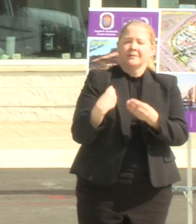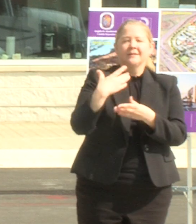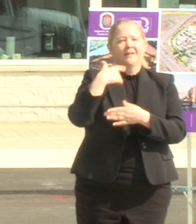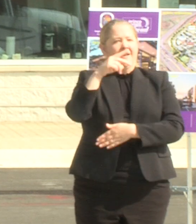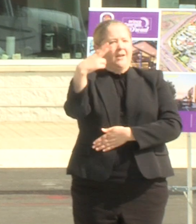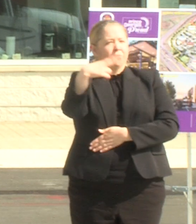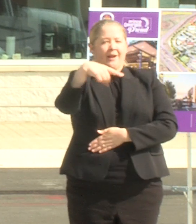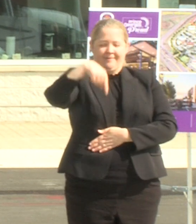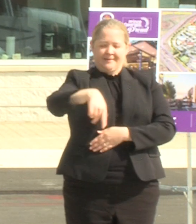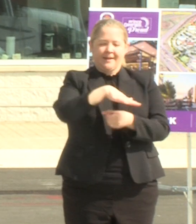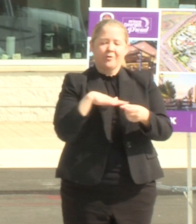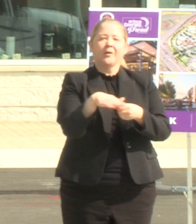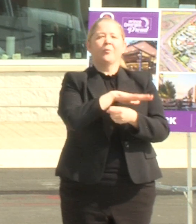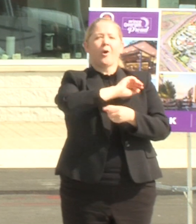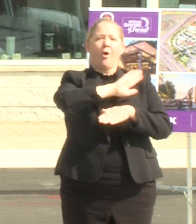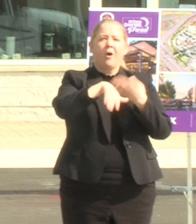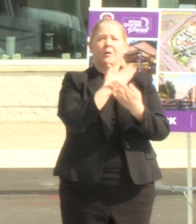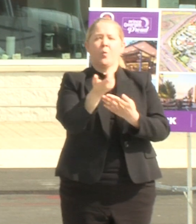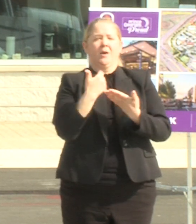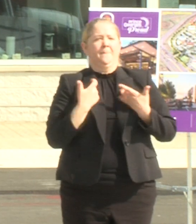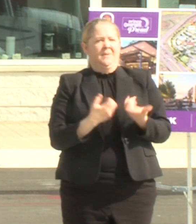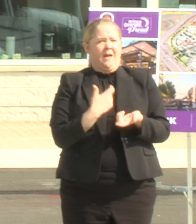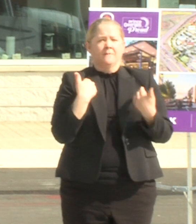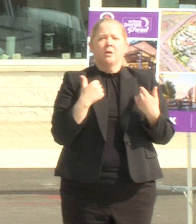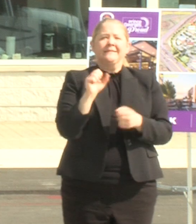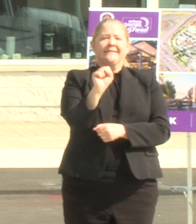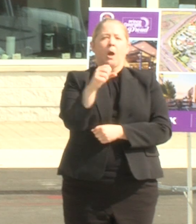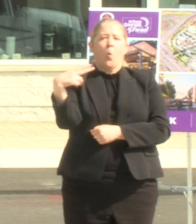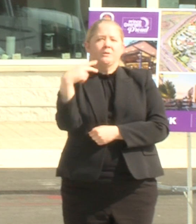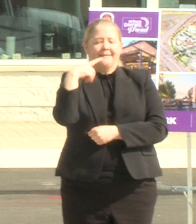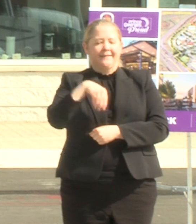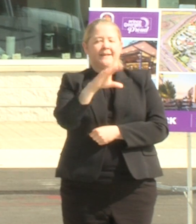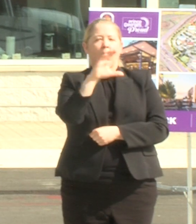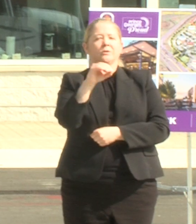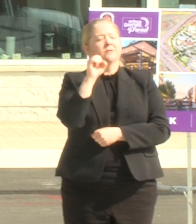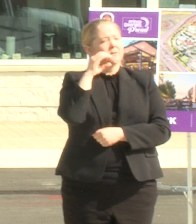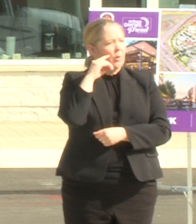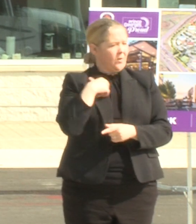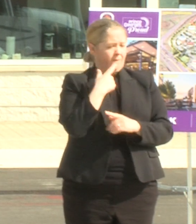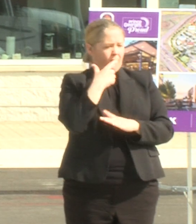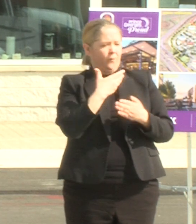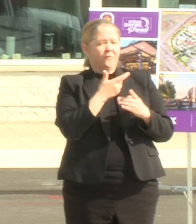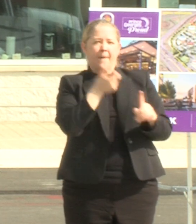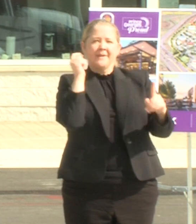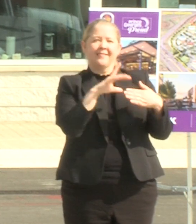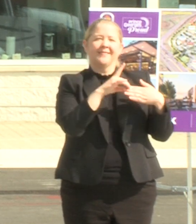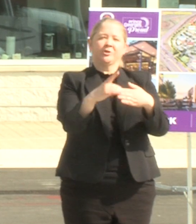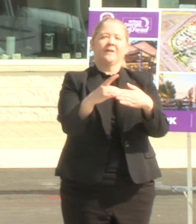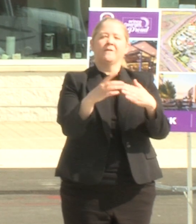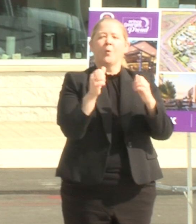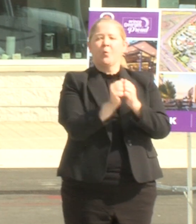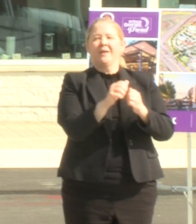area and we all want to be major stakeholders with the county so under the leadership of angela also brooks